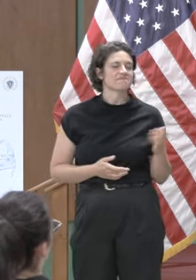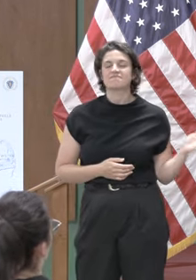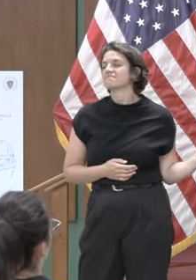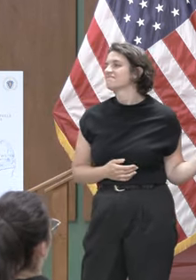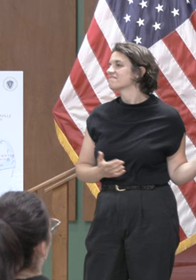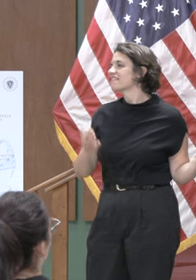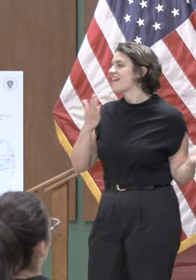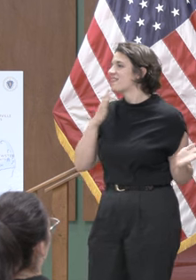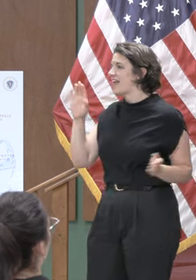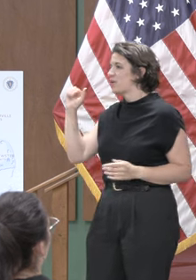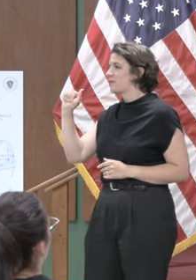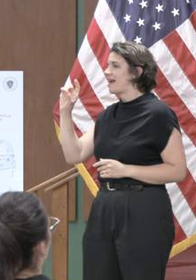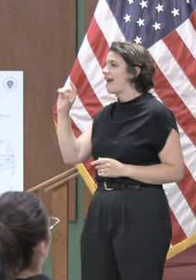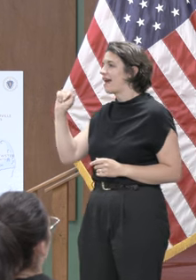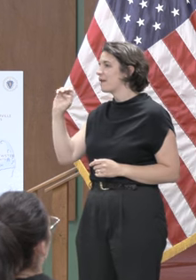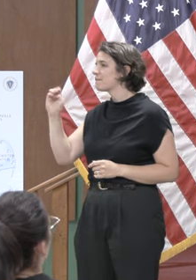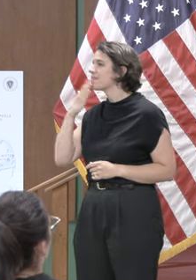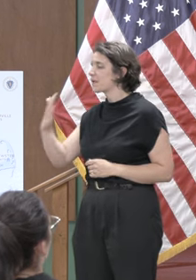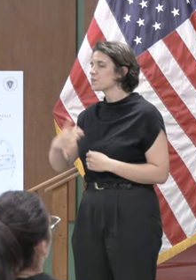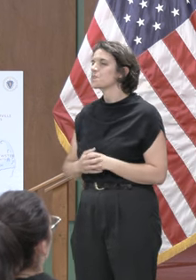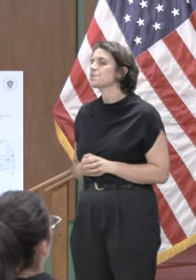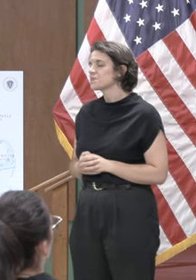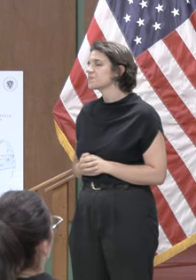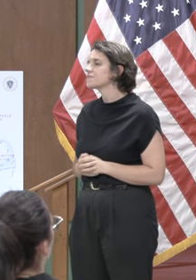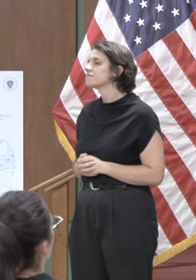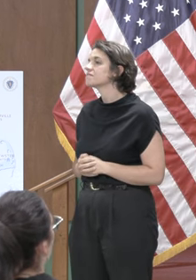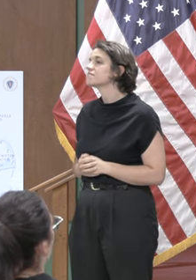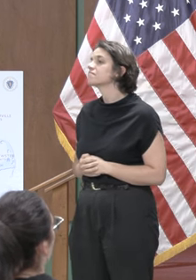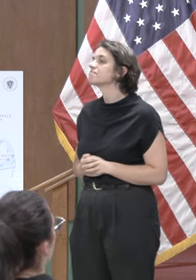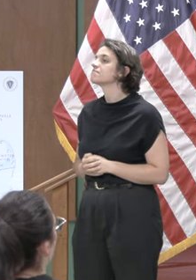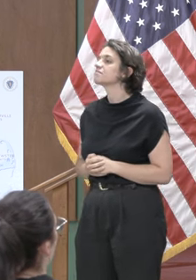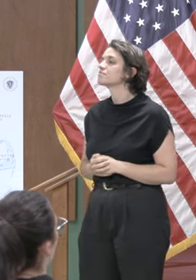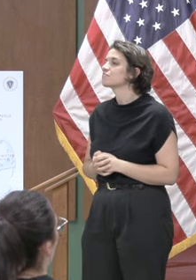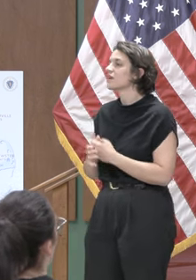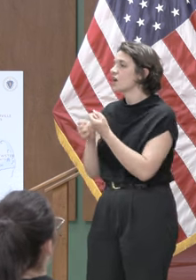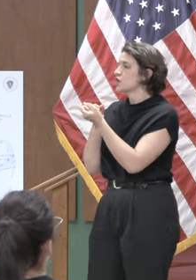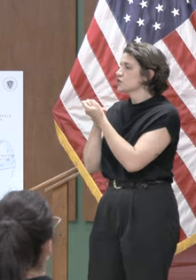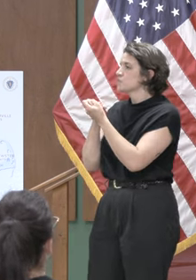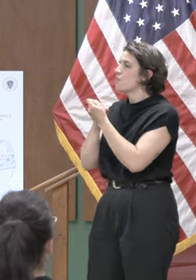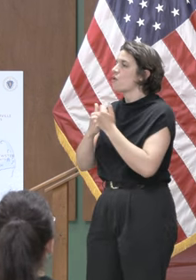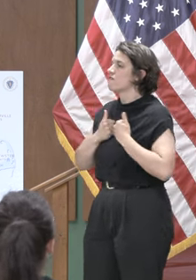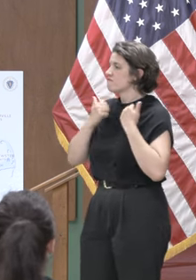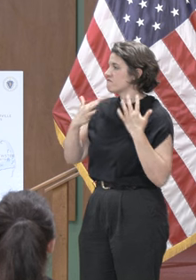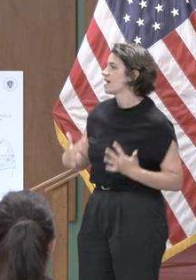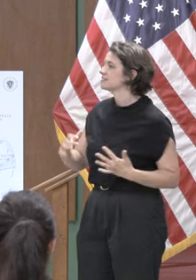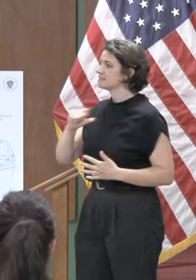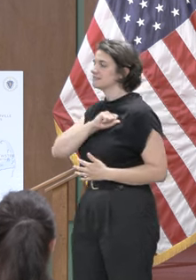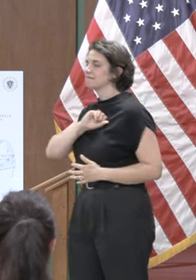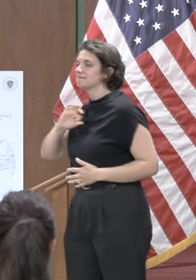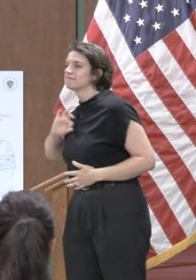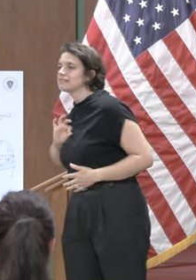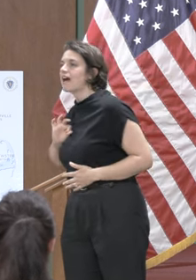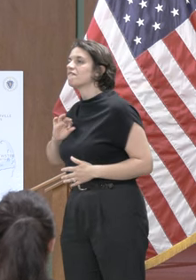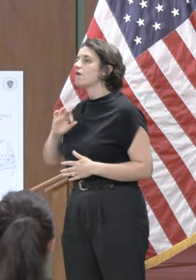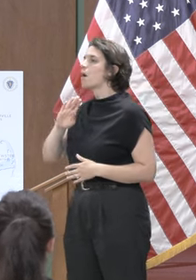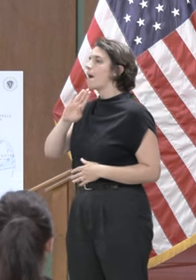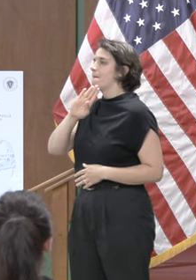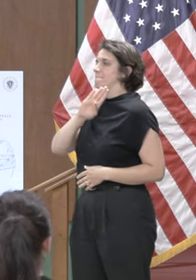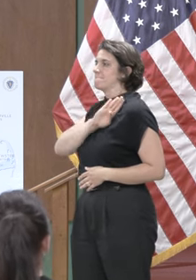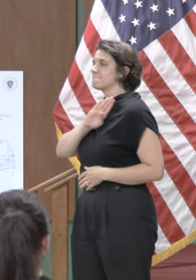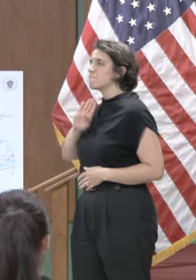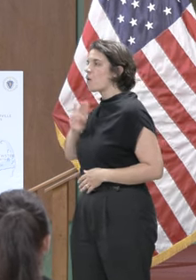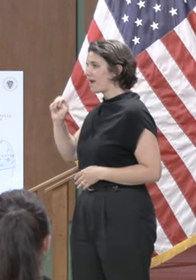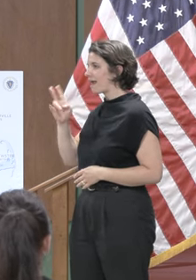thank you adam on behalf of the residents staff and board of trustees for new england homes for the deaf